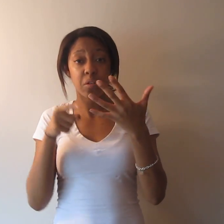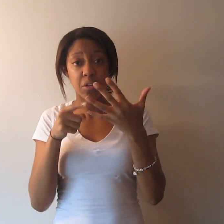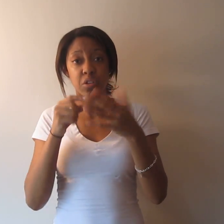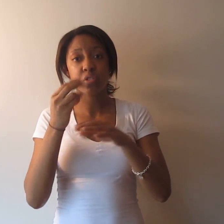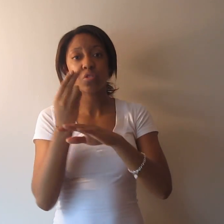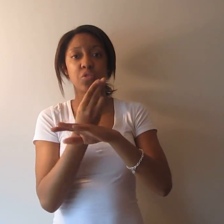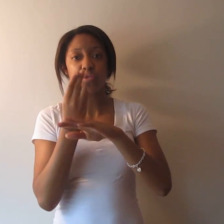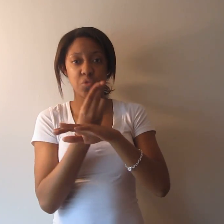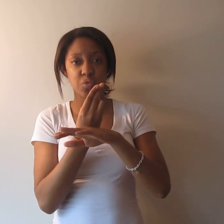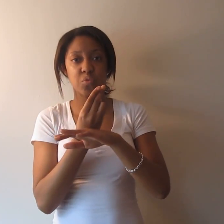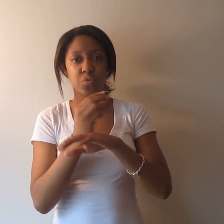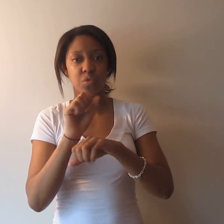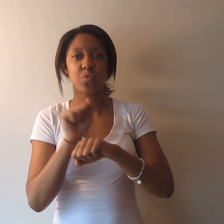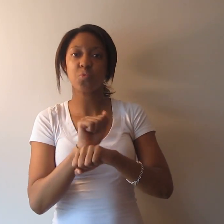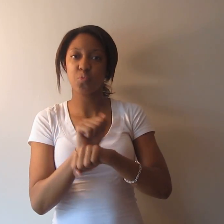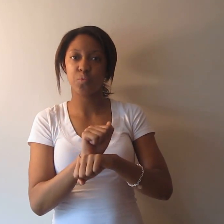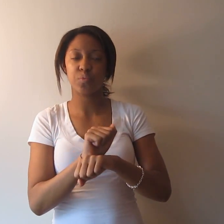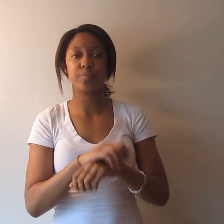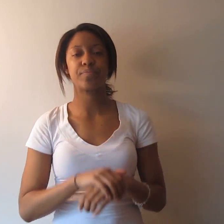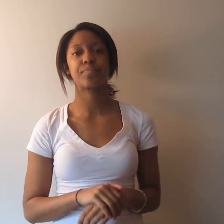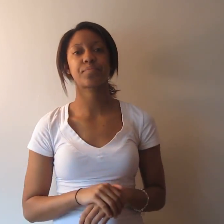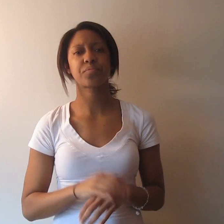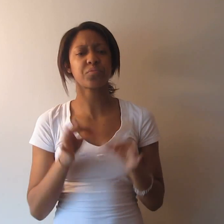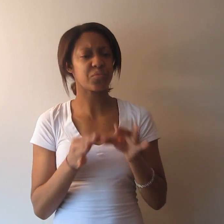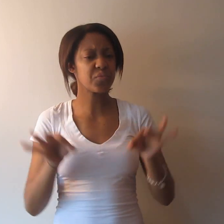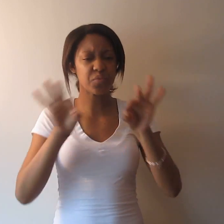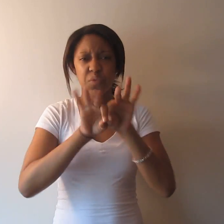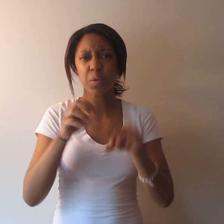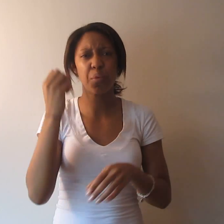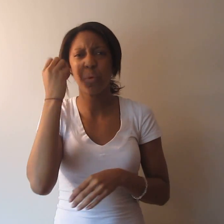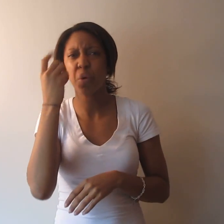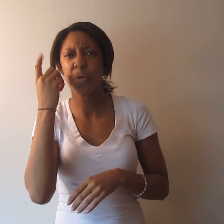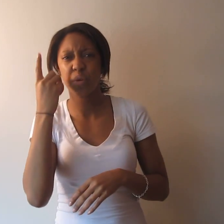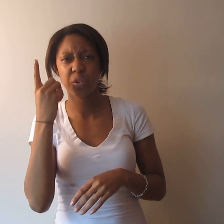It's important to learn that you have options and what those options are.